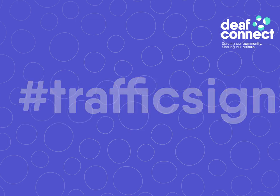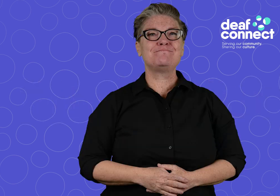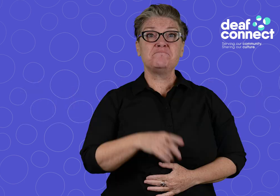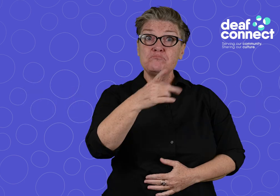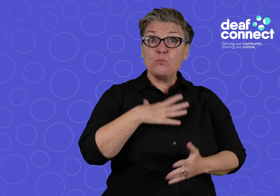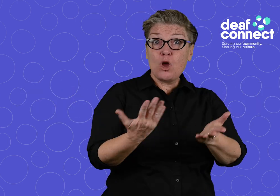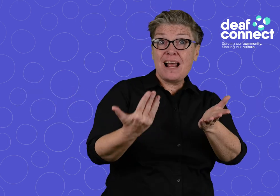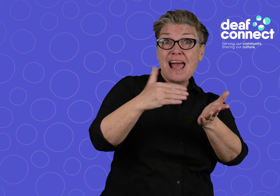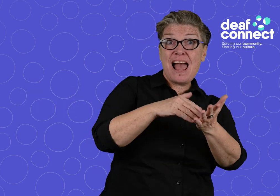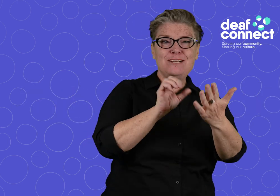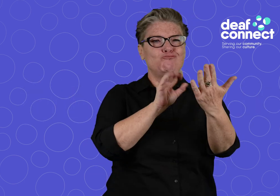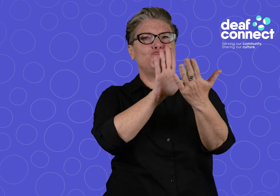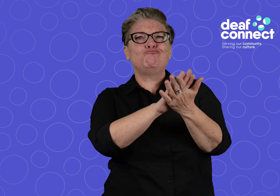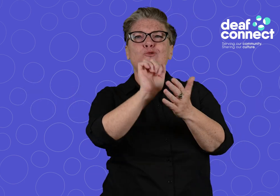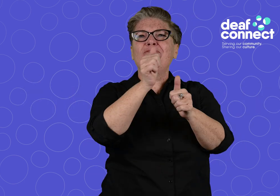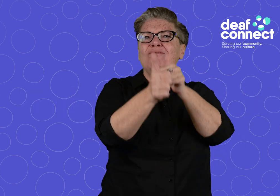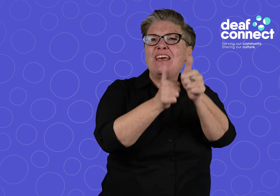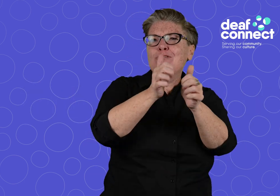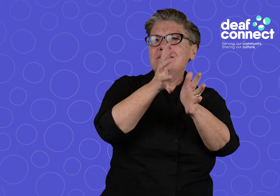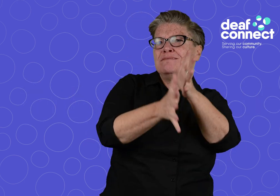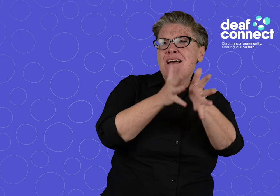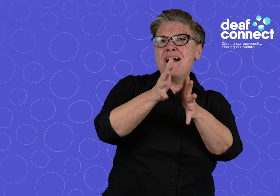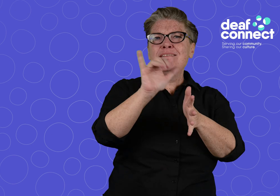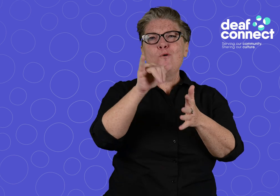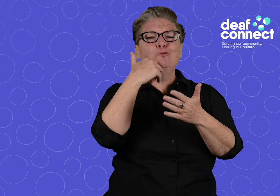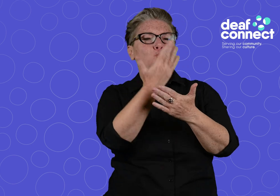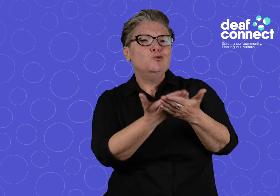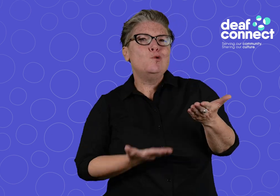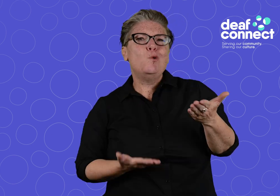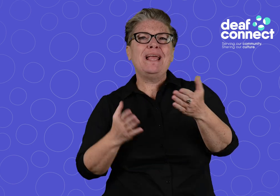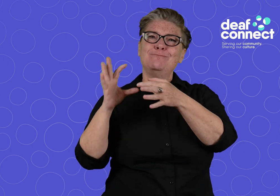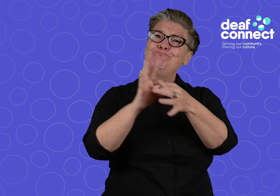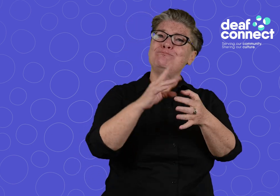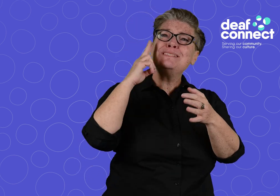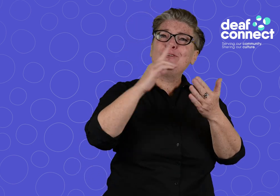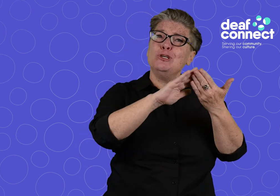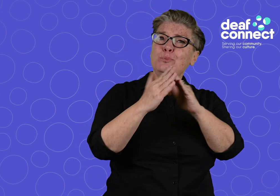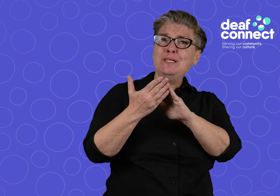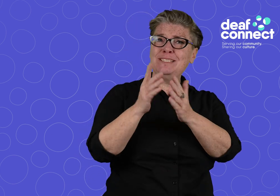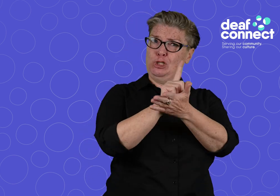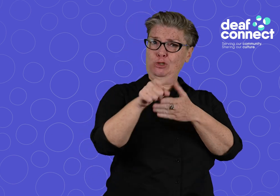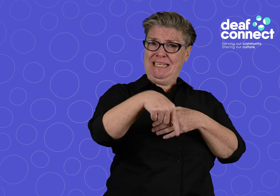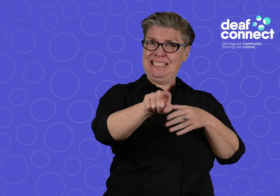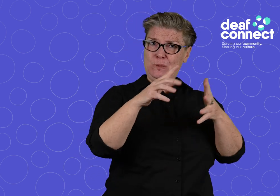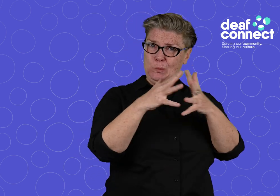Feel free to share your favourite signs and stories from the deaf community during this week.